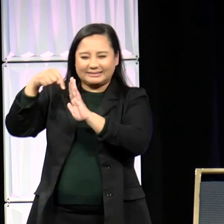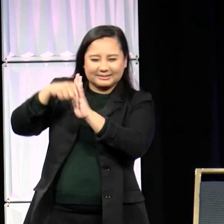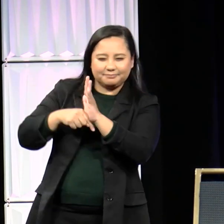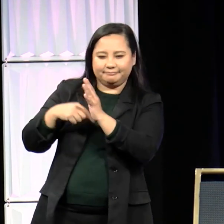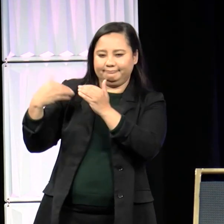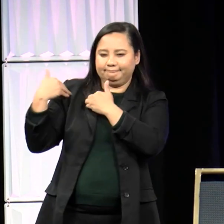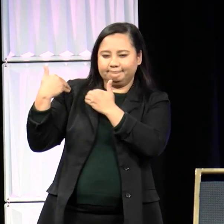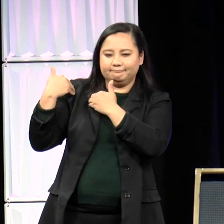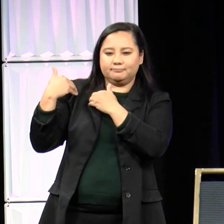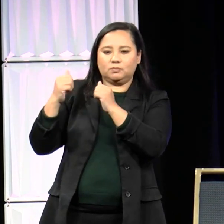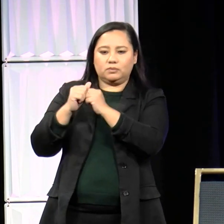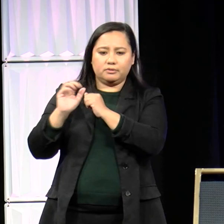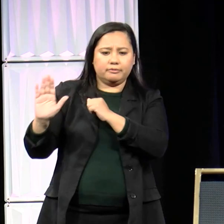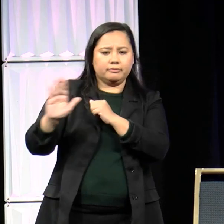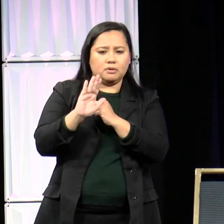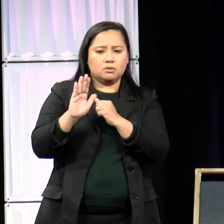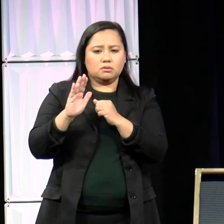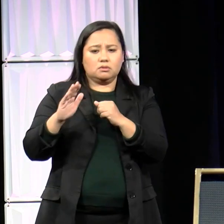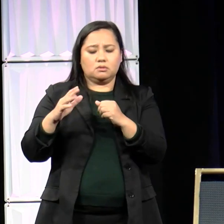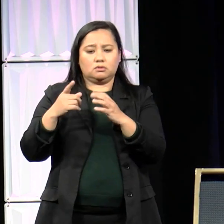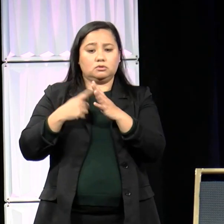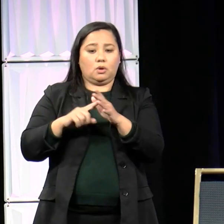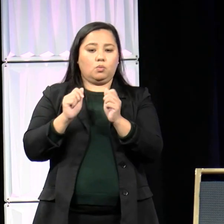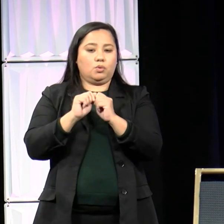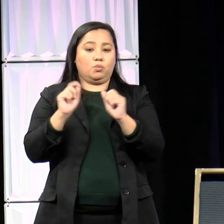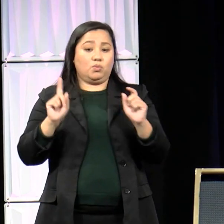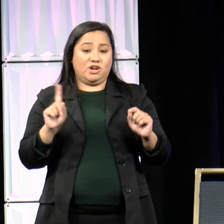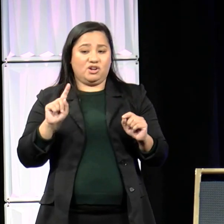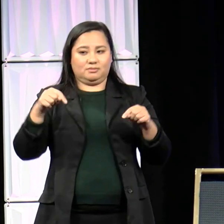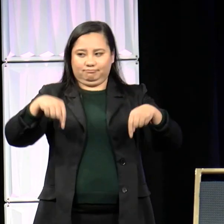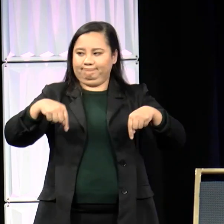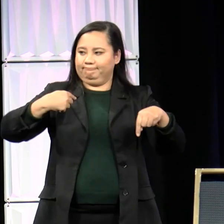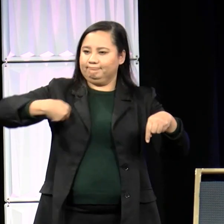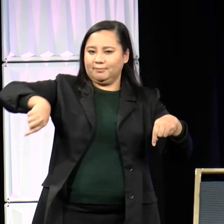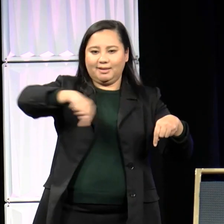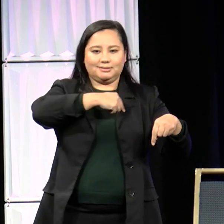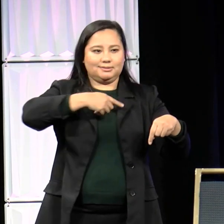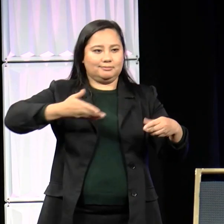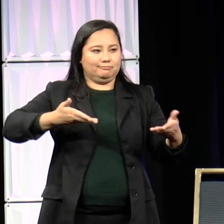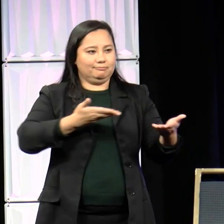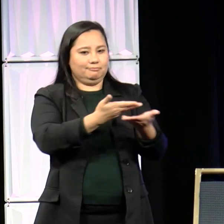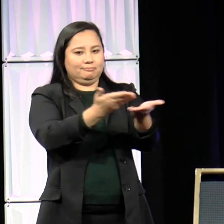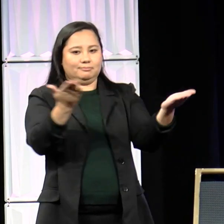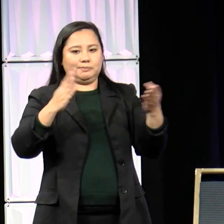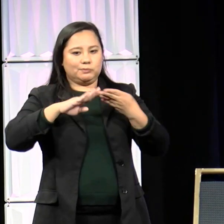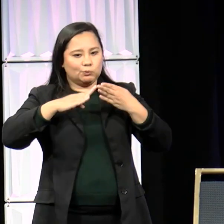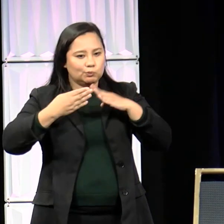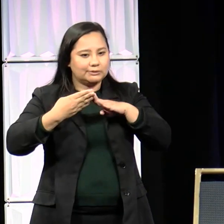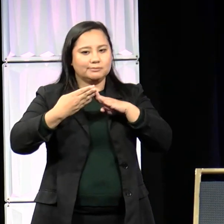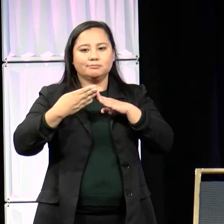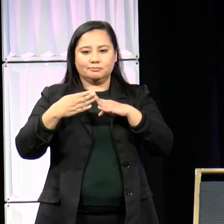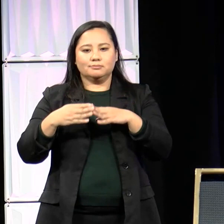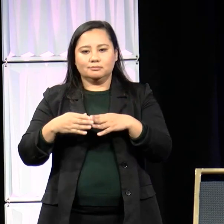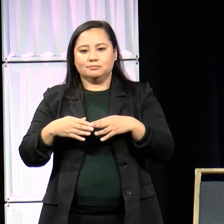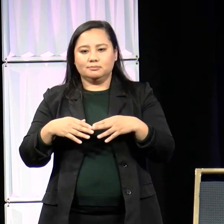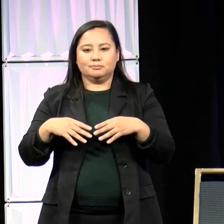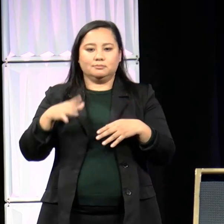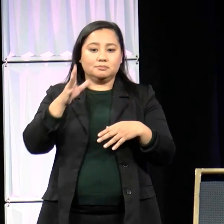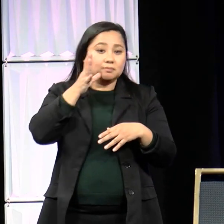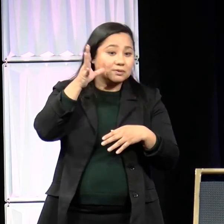end, and that starts with us. It starts in our community, with our community leaders, with our parents, with our